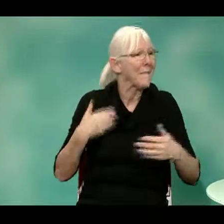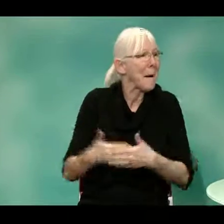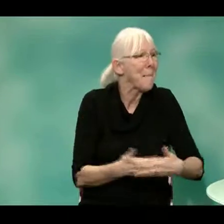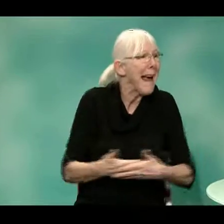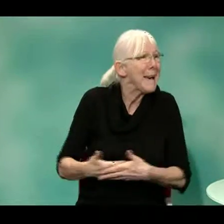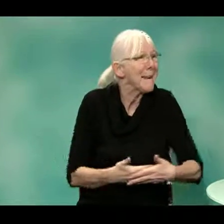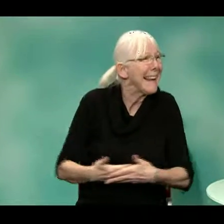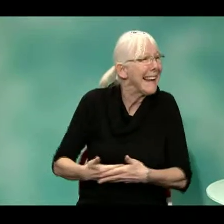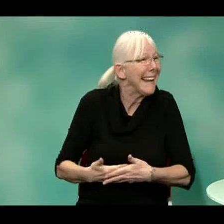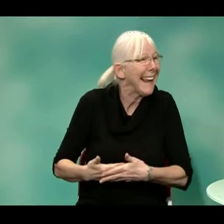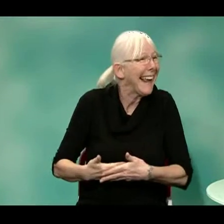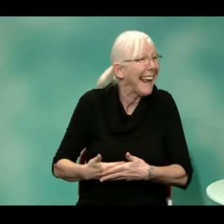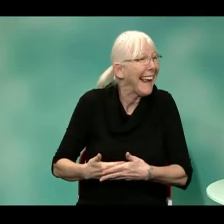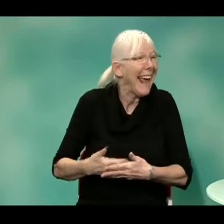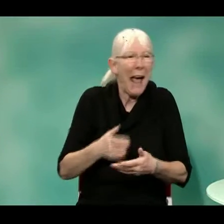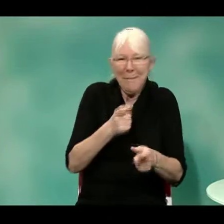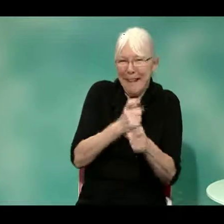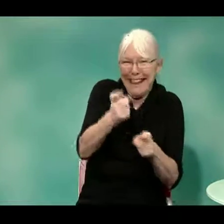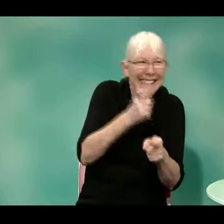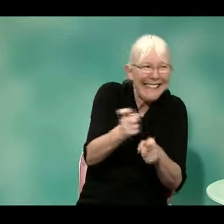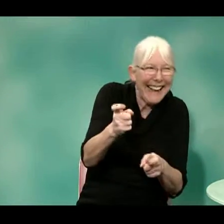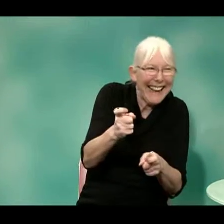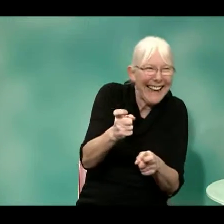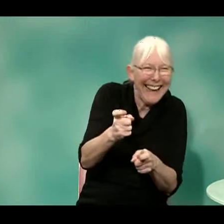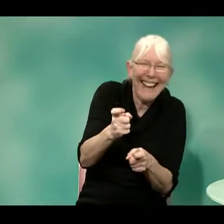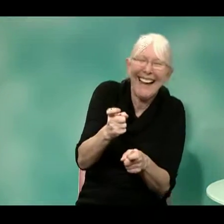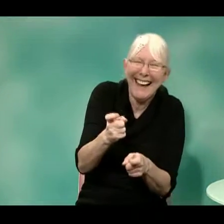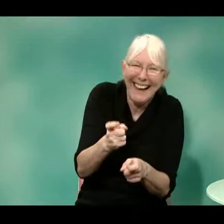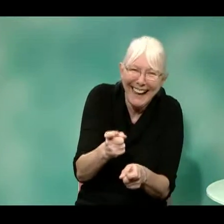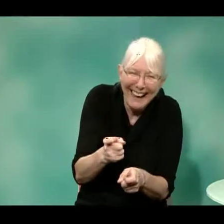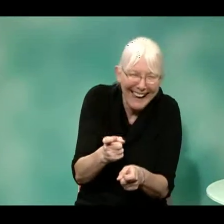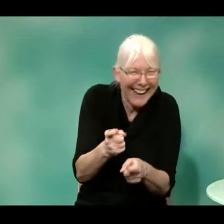And, and I just made up something. said, oh, I'm going to have a baby. Just kidding.